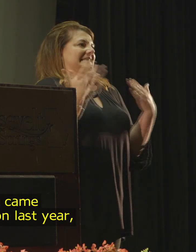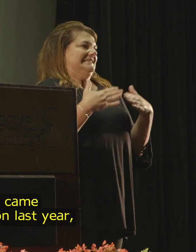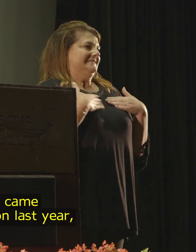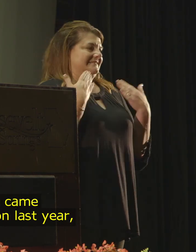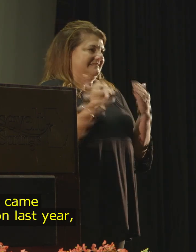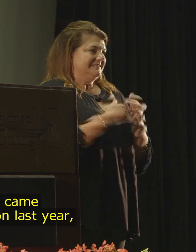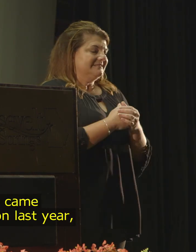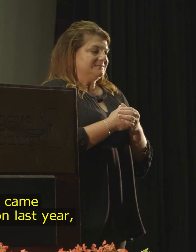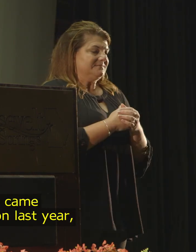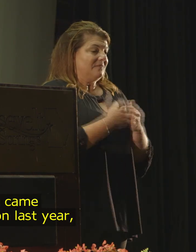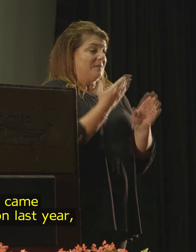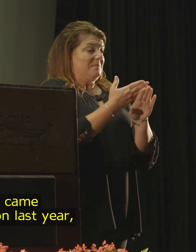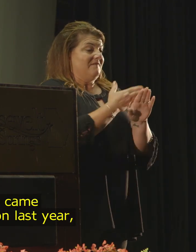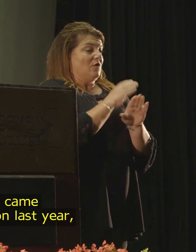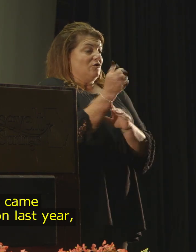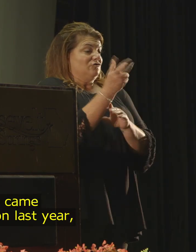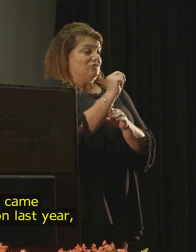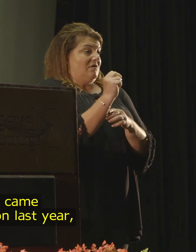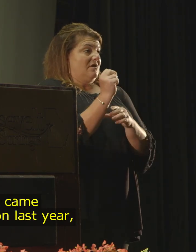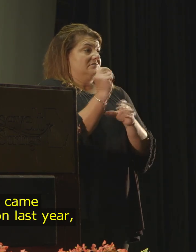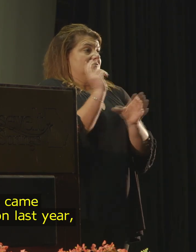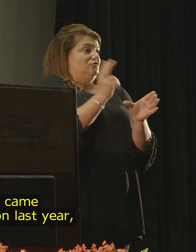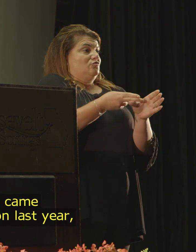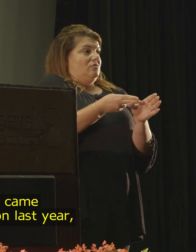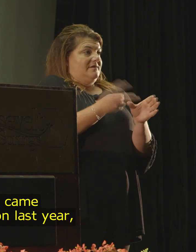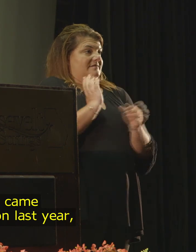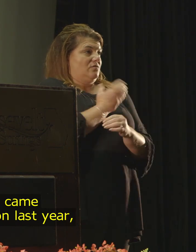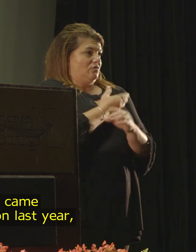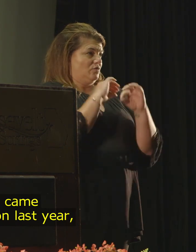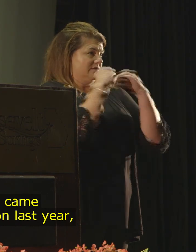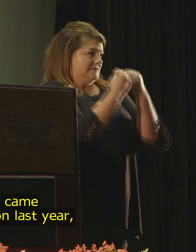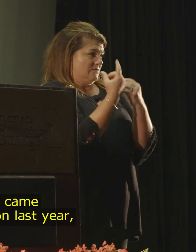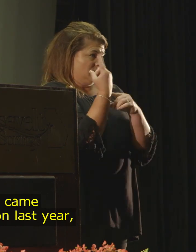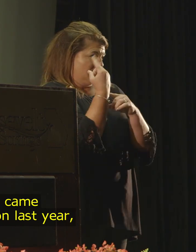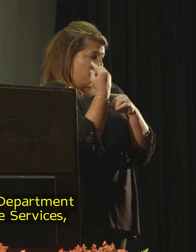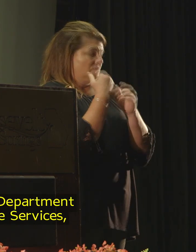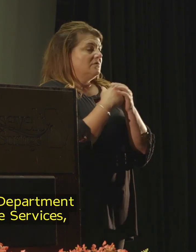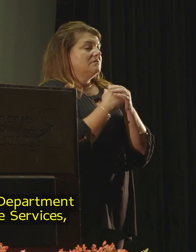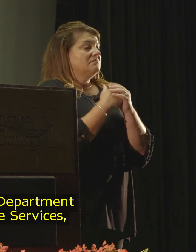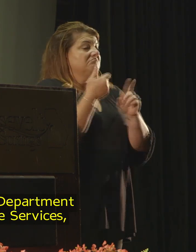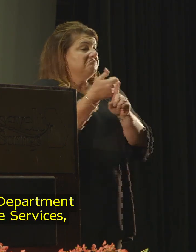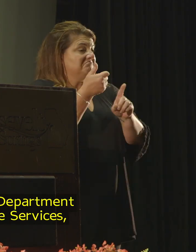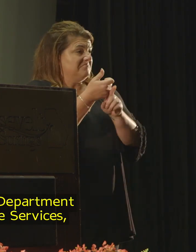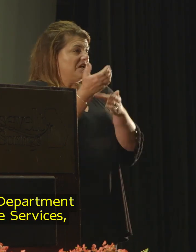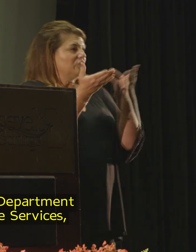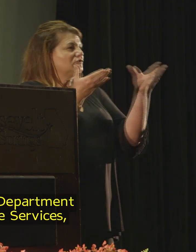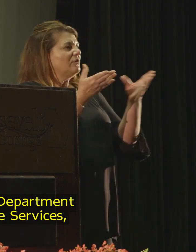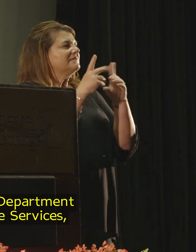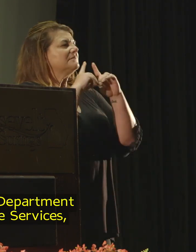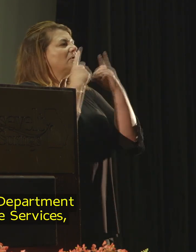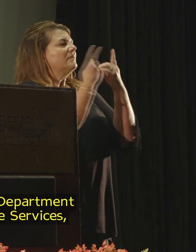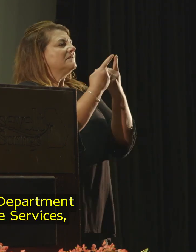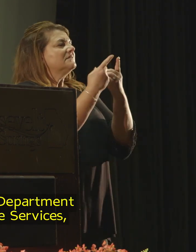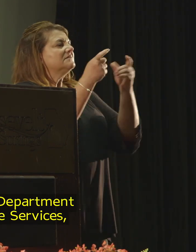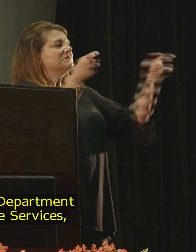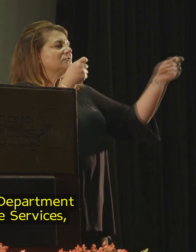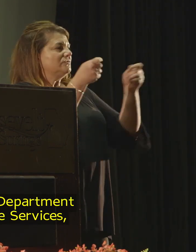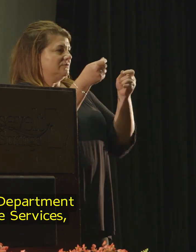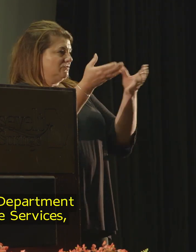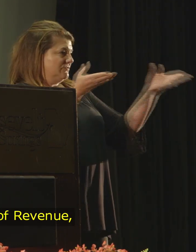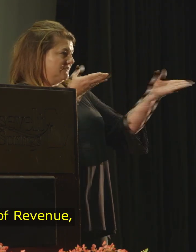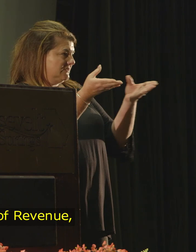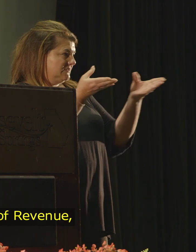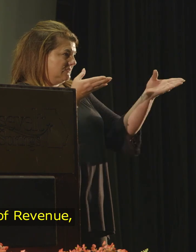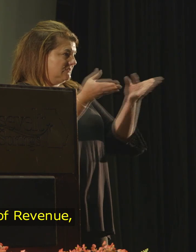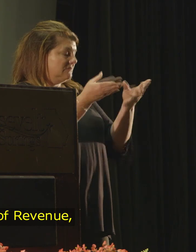Before Sean came to the organization last year, he served in the Department of Administrative Services,